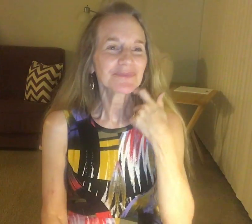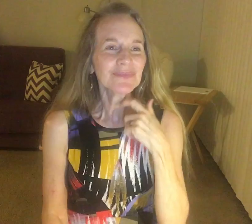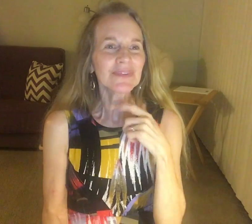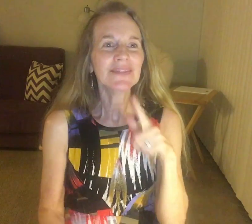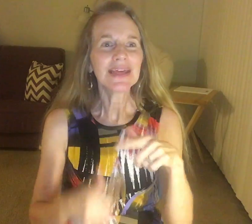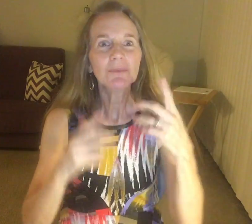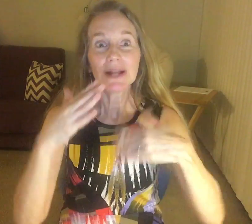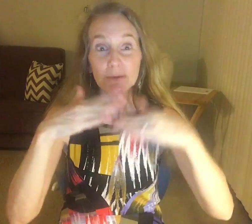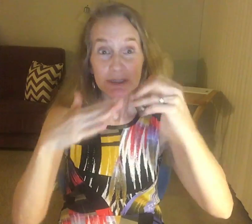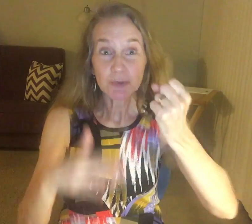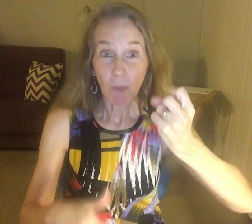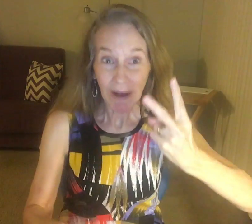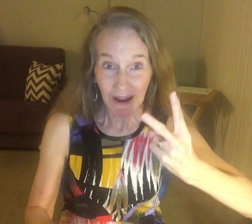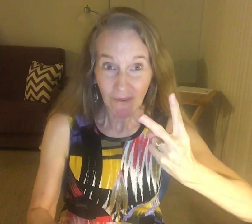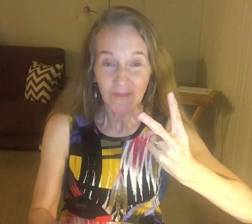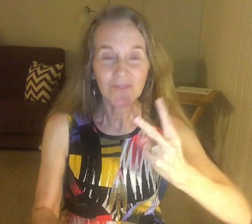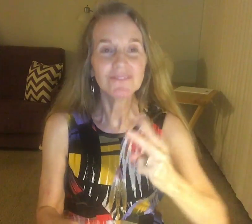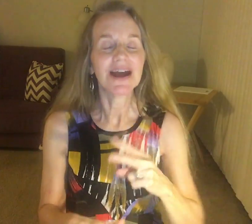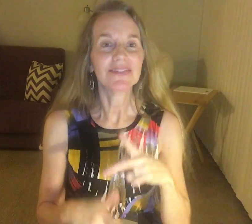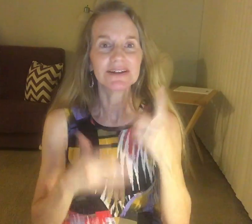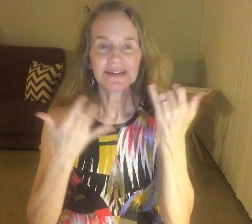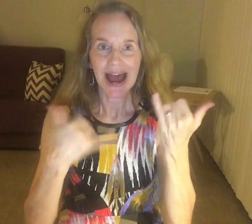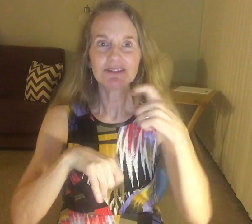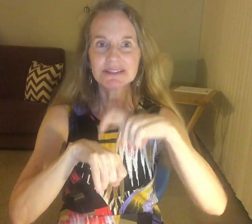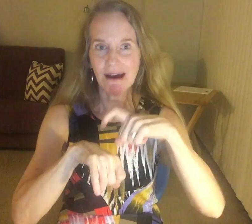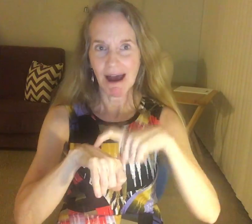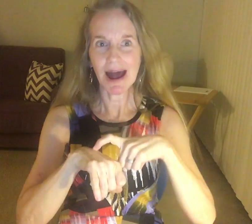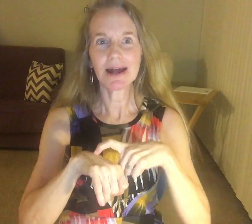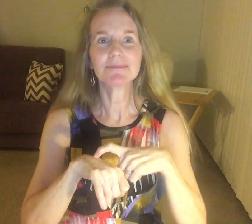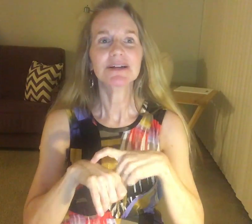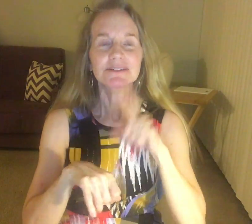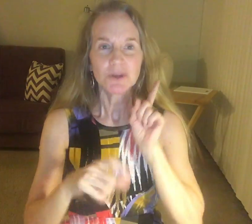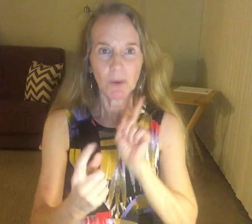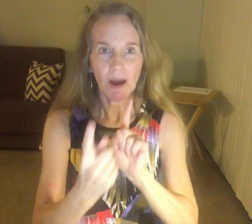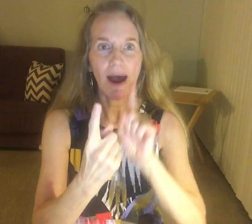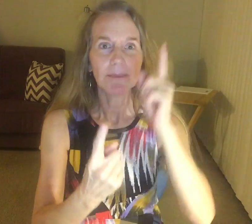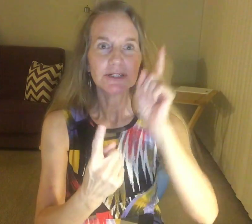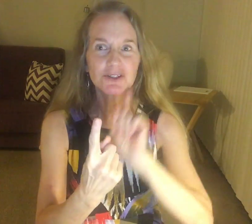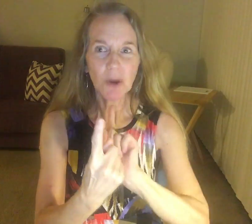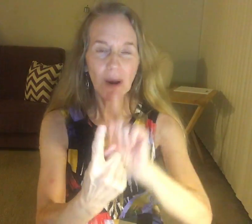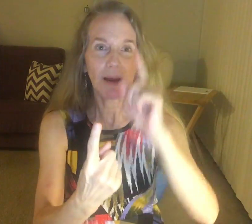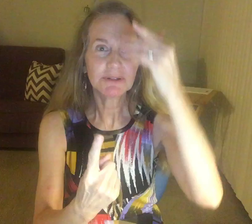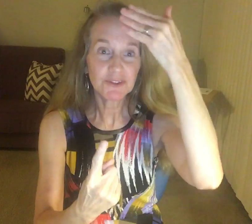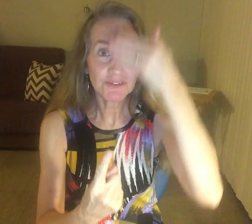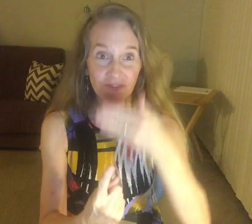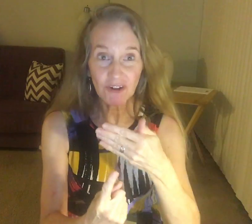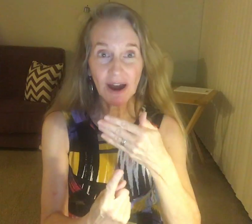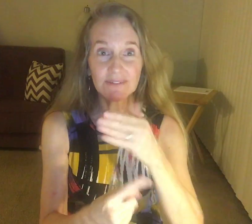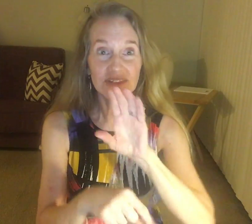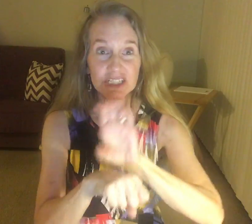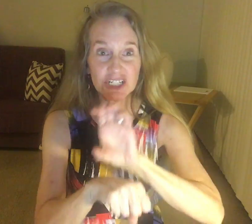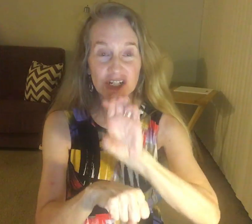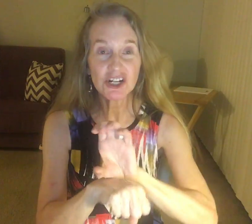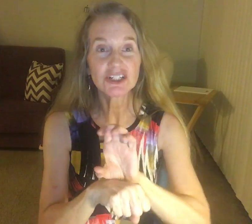And then when I was 12. Oh. And now I retired. To go home. To go home to the front of the church.